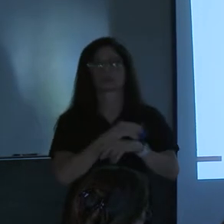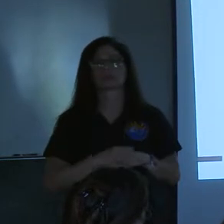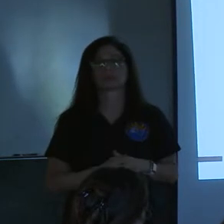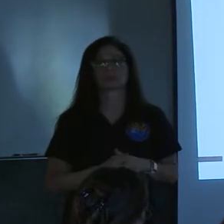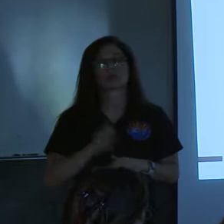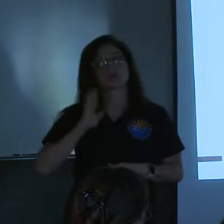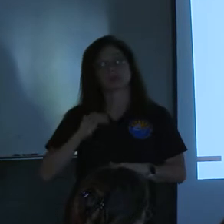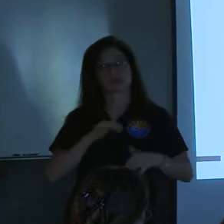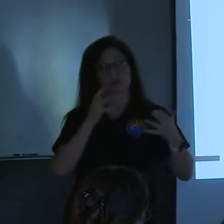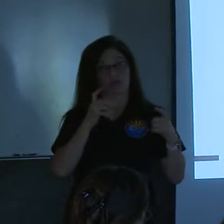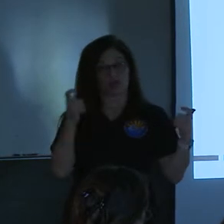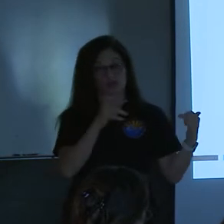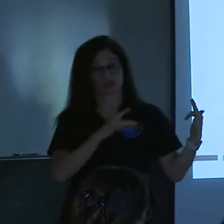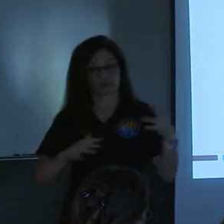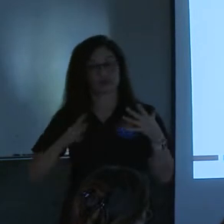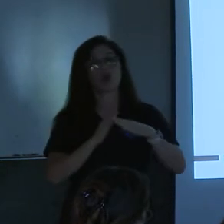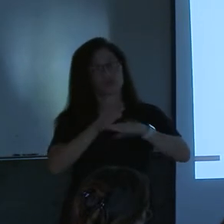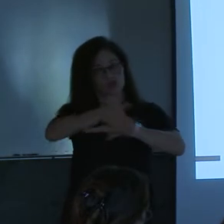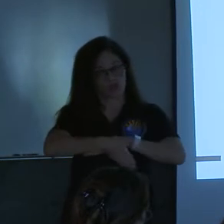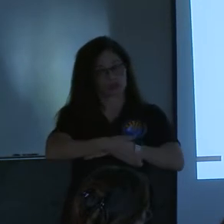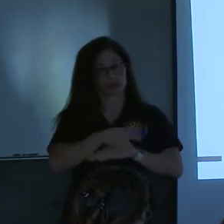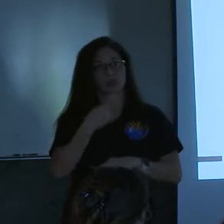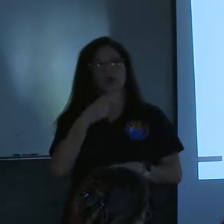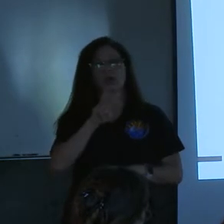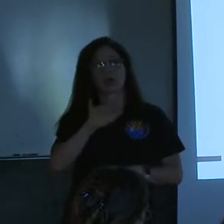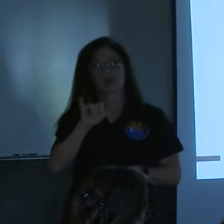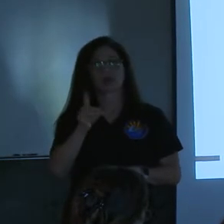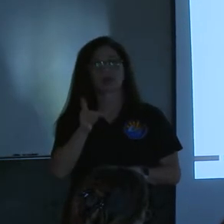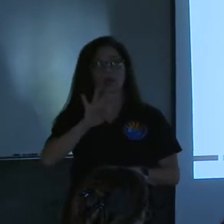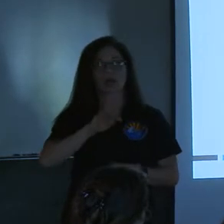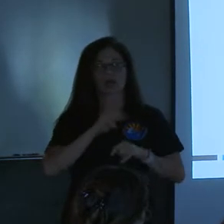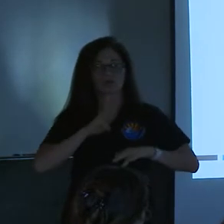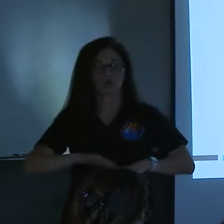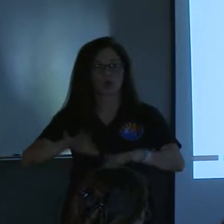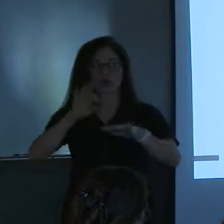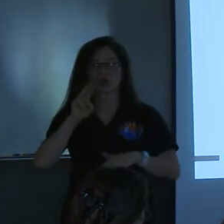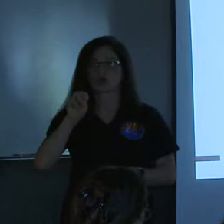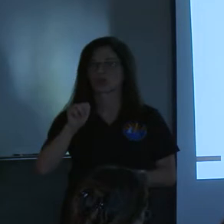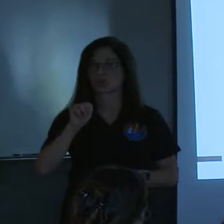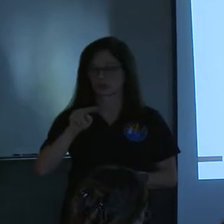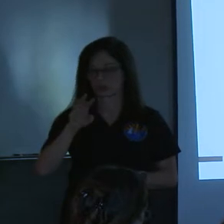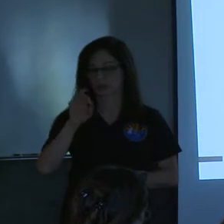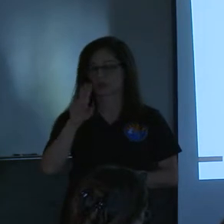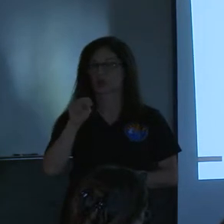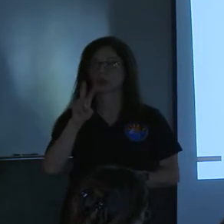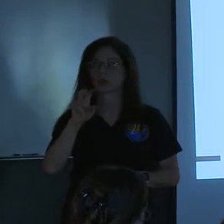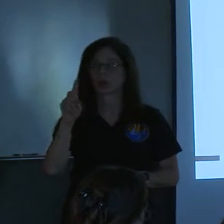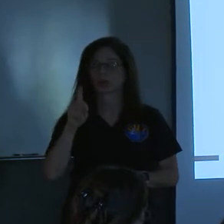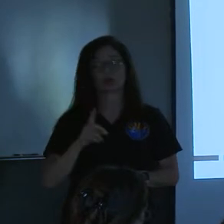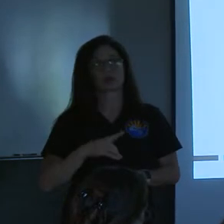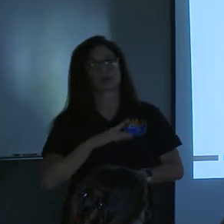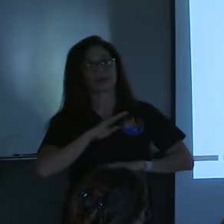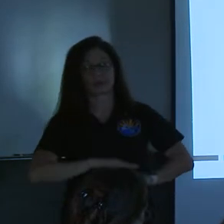storms, large storms, crossed Highway 89 and we flooded into Fernwood. So feeling pretty good about